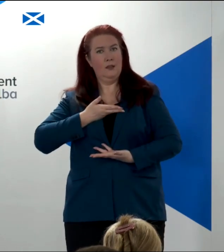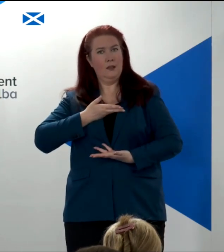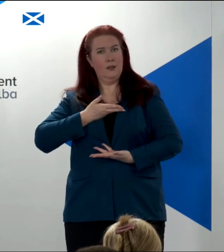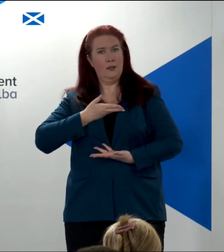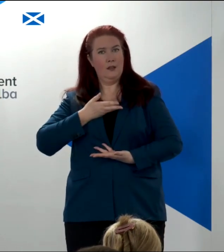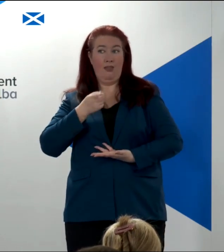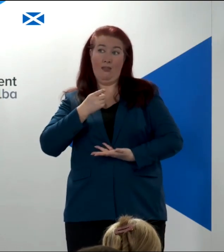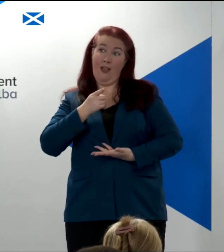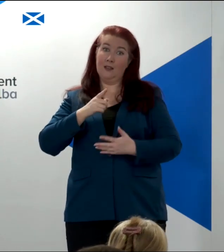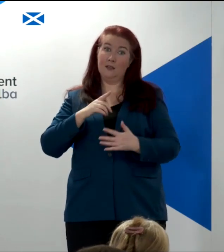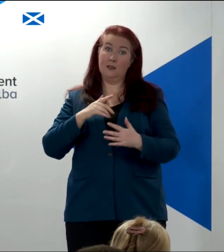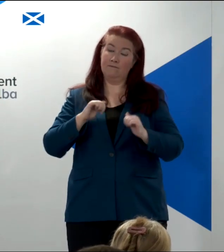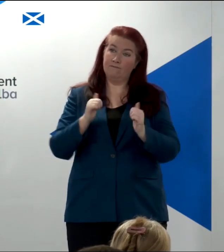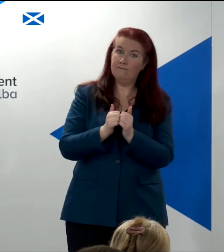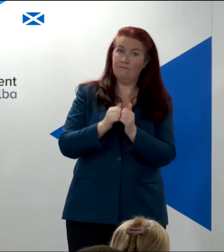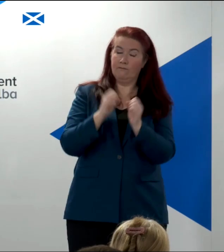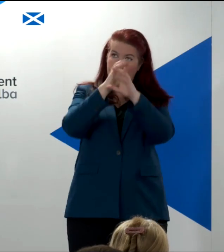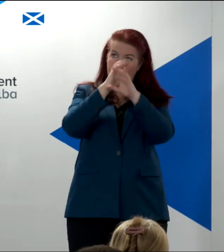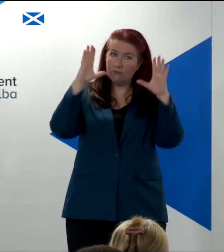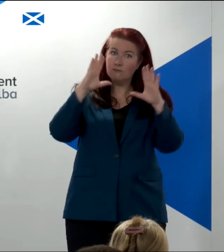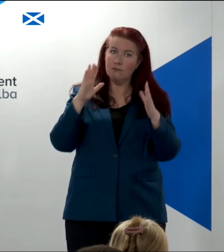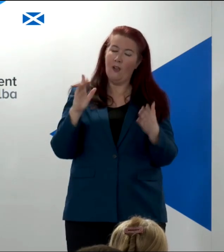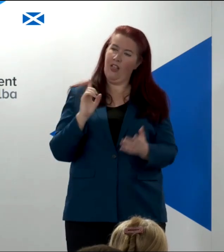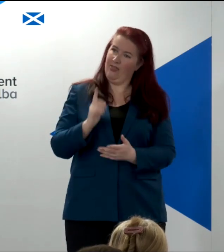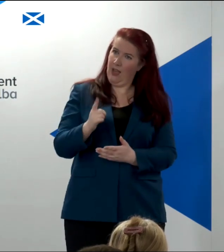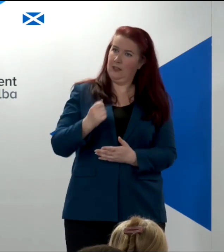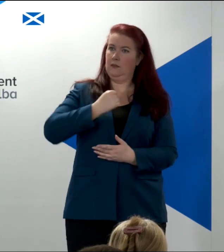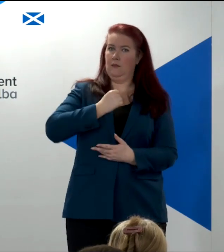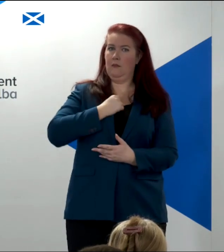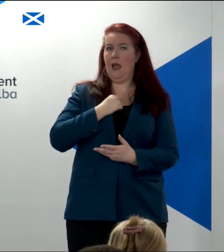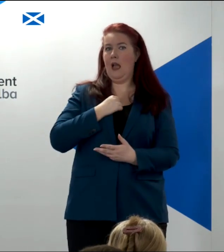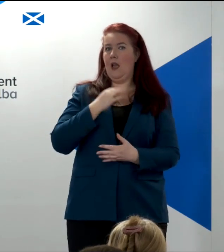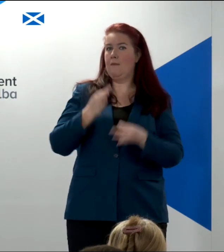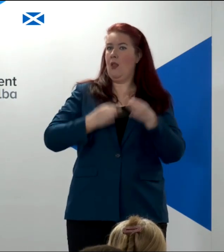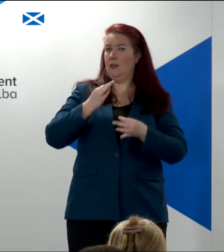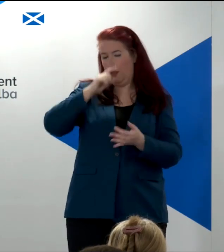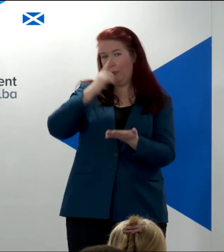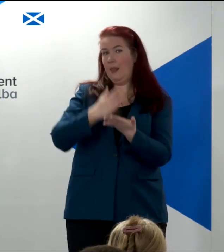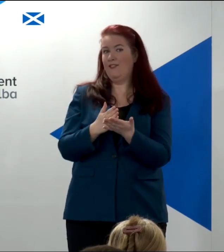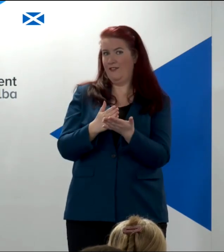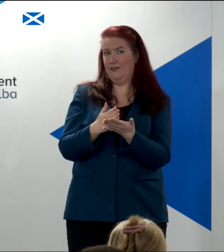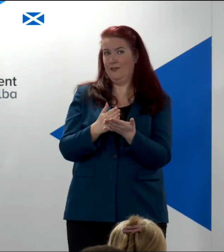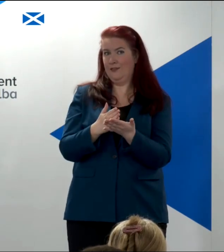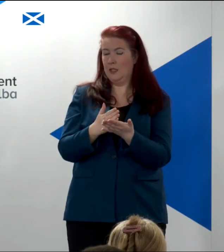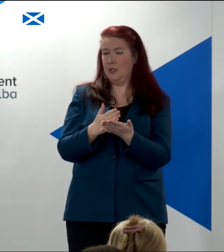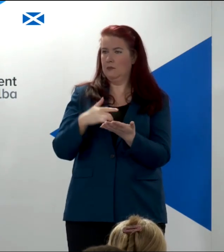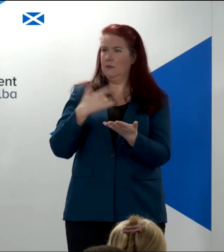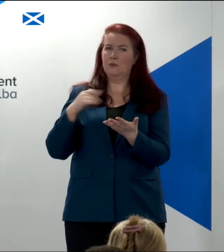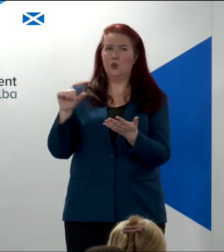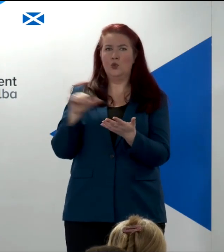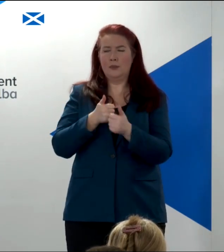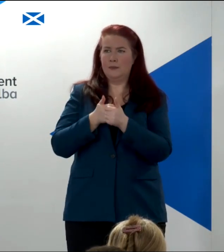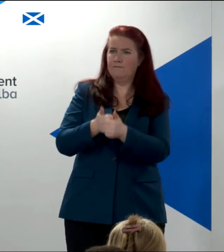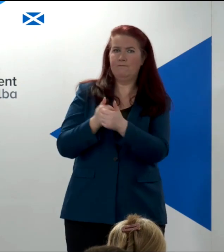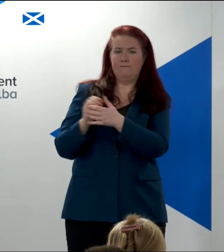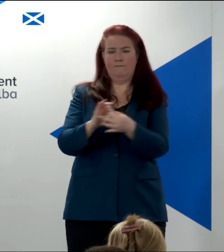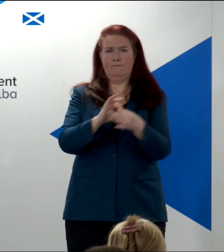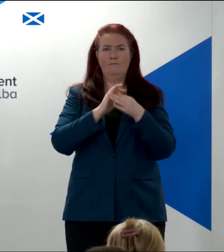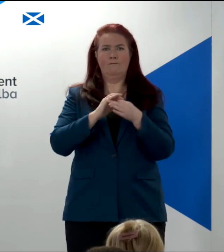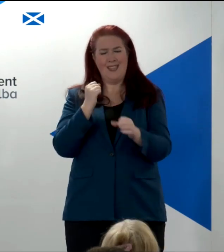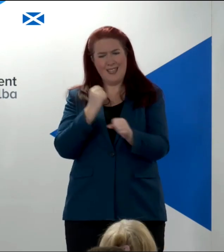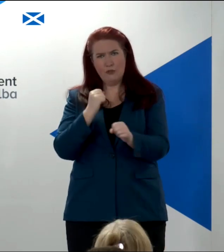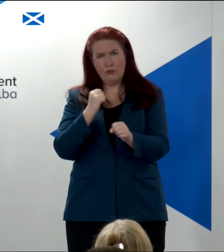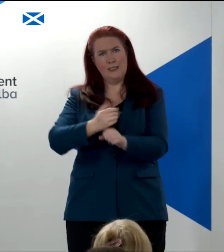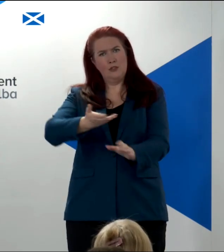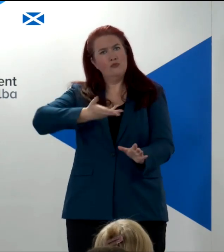That consensus building defines my political beliefs. The idea of solidarity and guaranteed rights